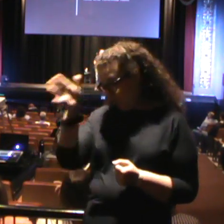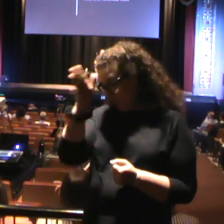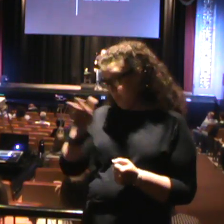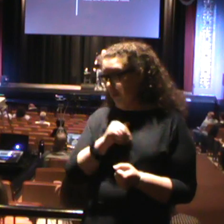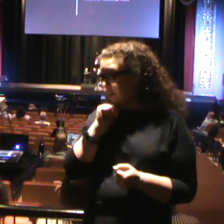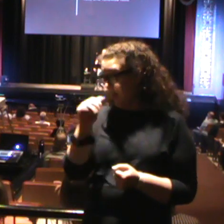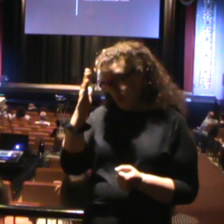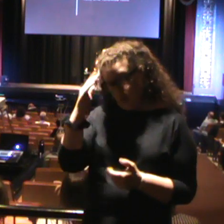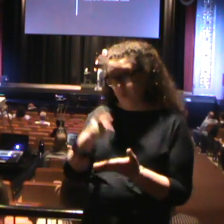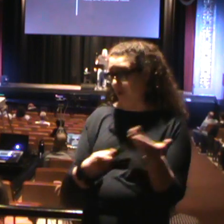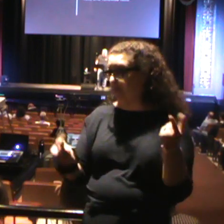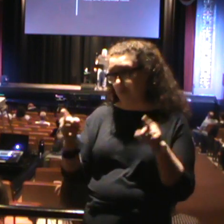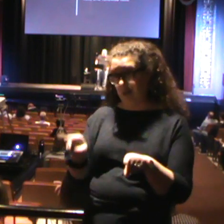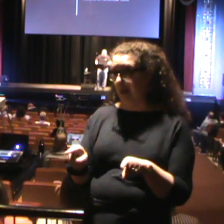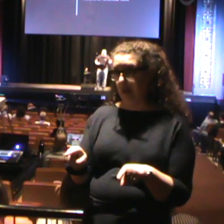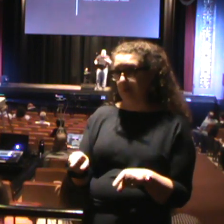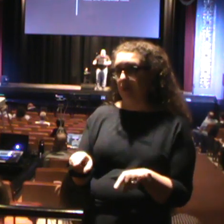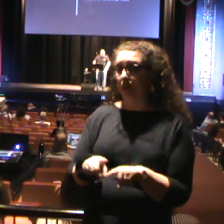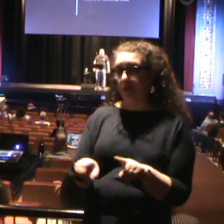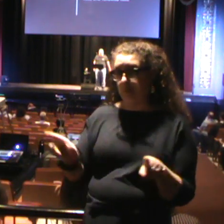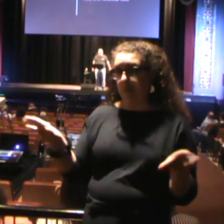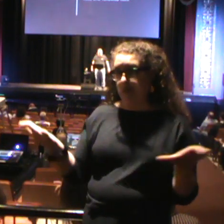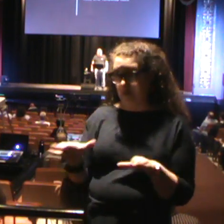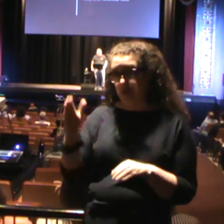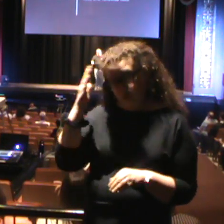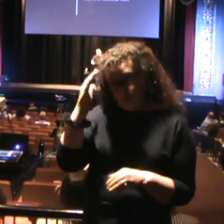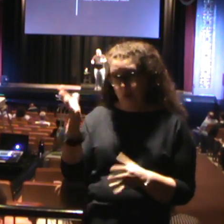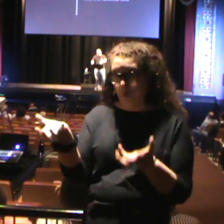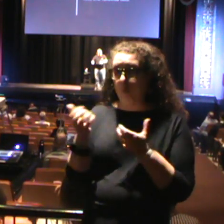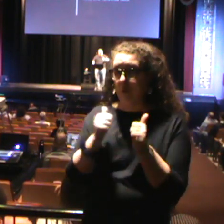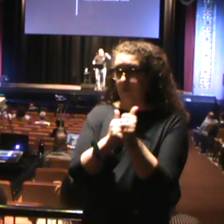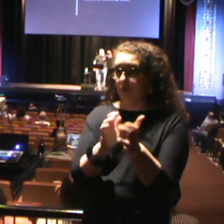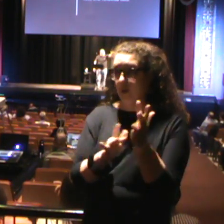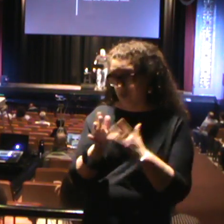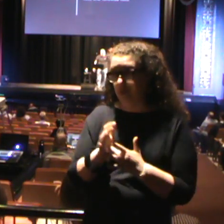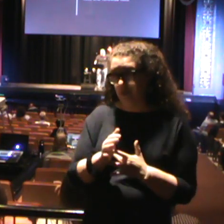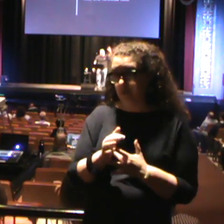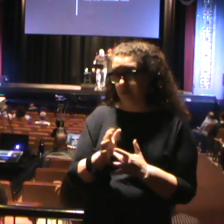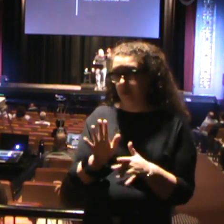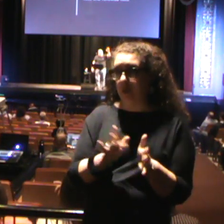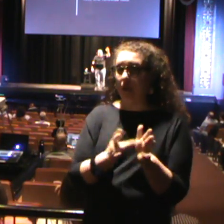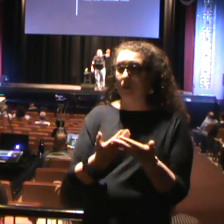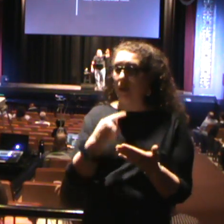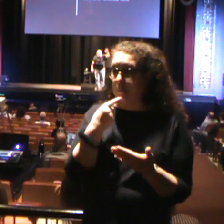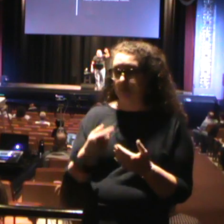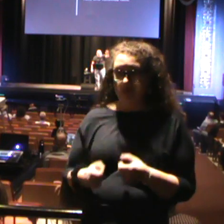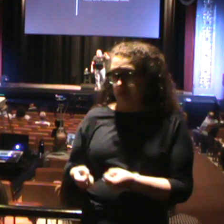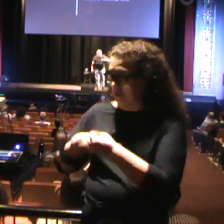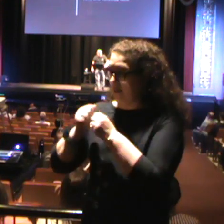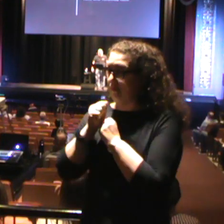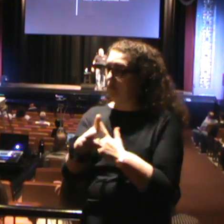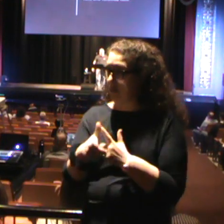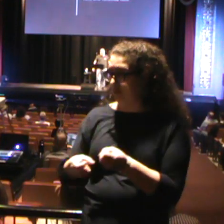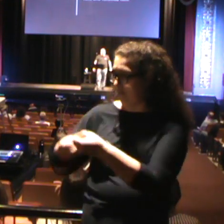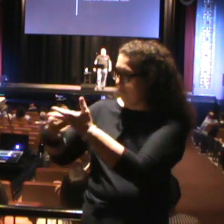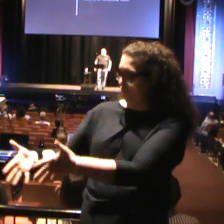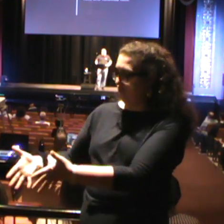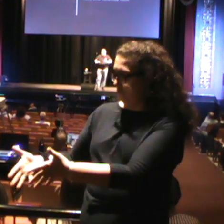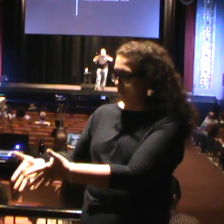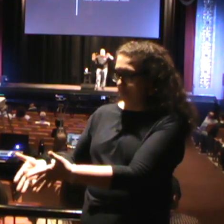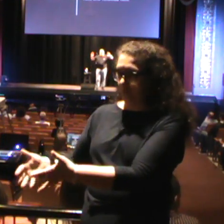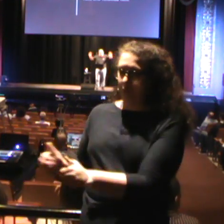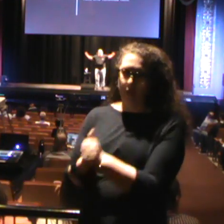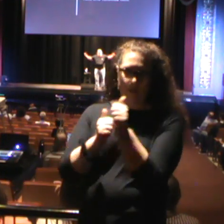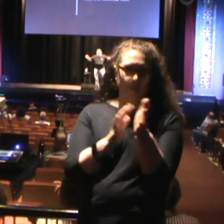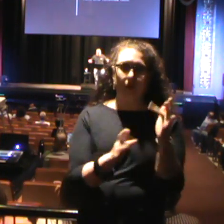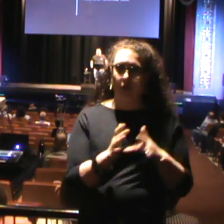they wanted to follow Jesus. What choice would they make? Scripture says that they immediately left their nets and followed him. It